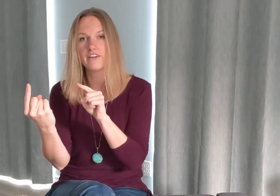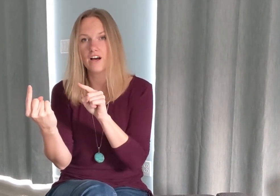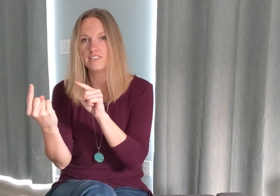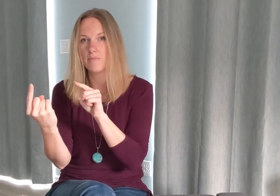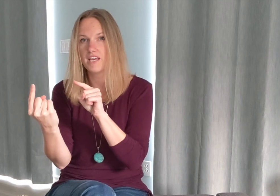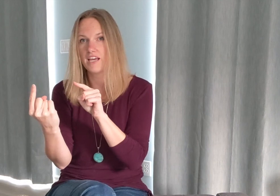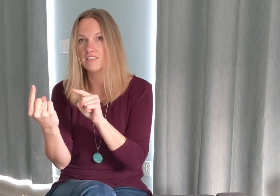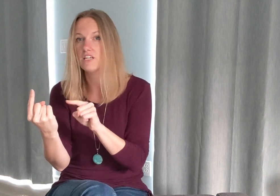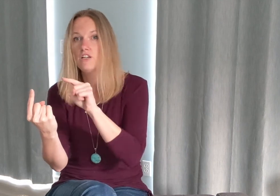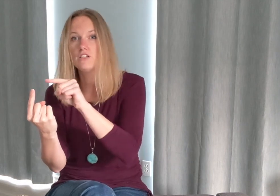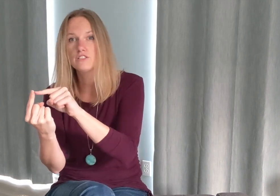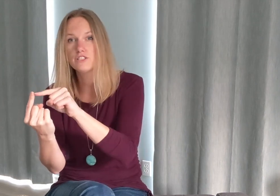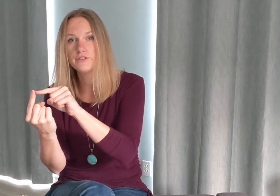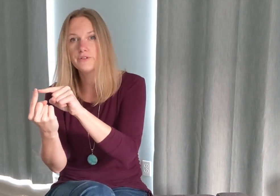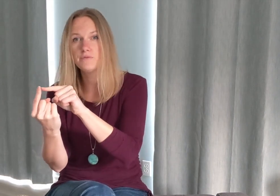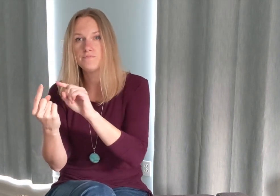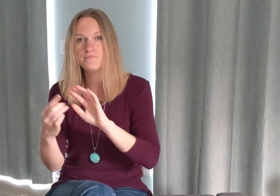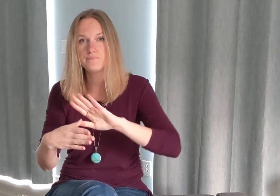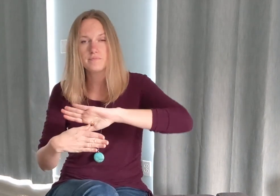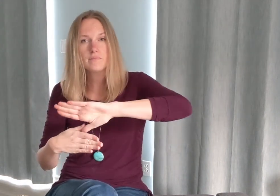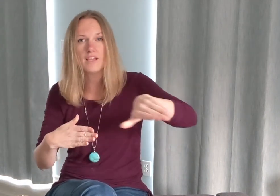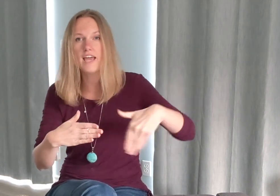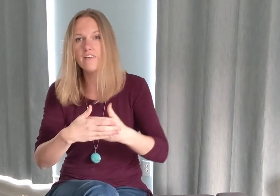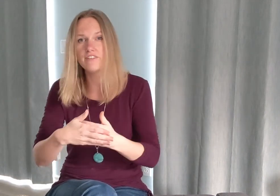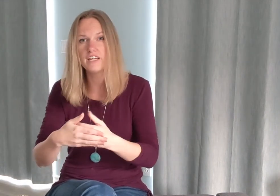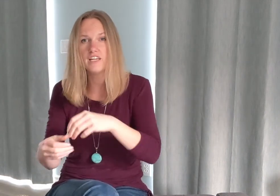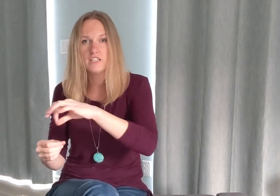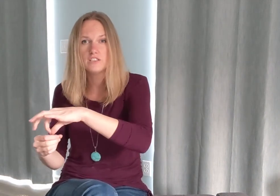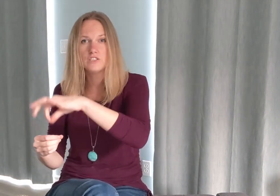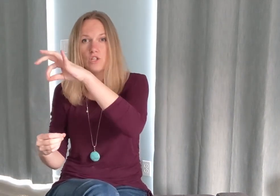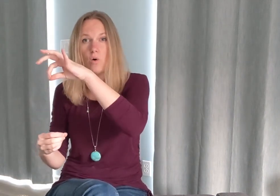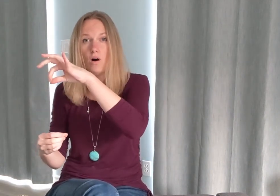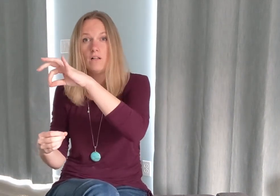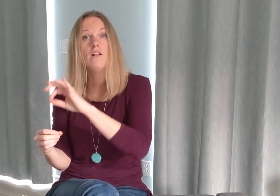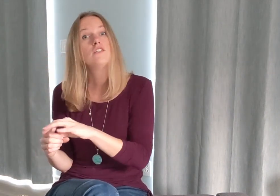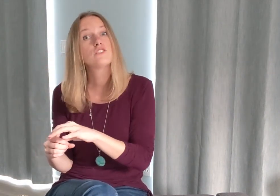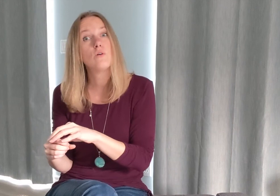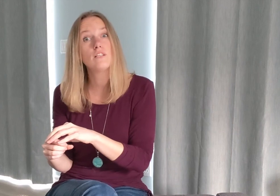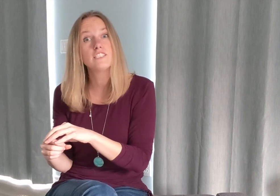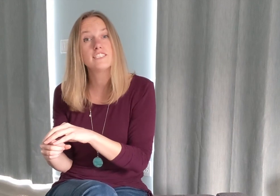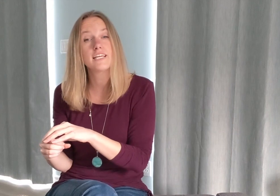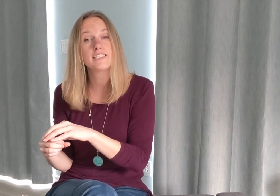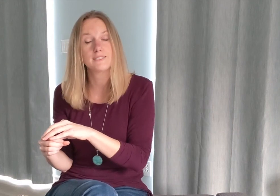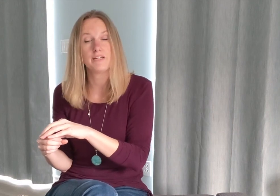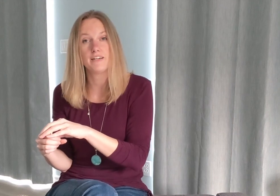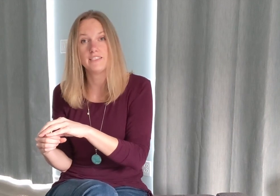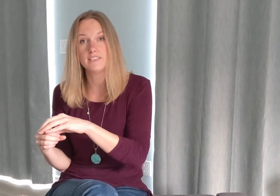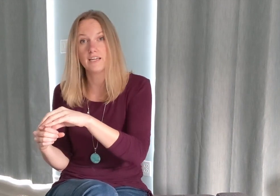non-dominant hand. To every soul. Soul is just like spirit. Okay,